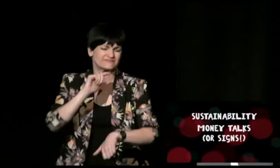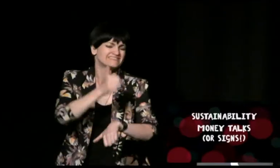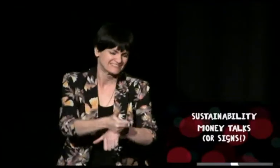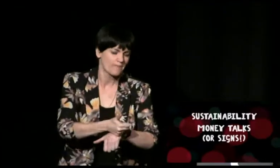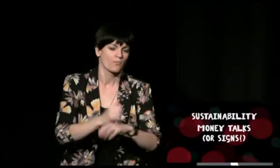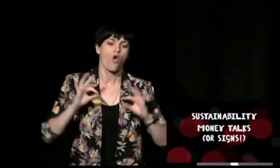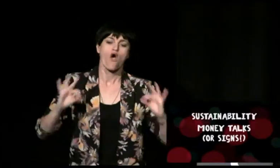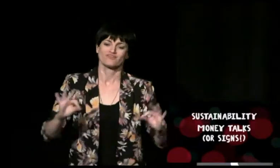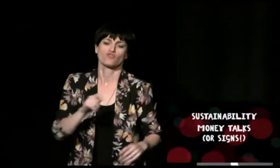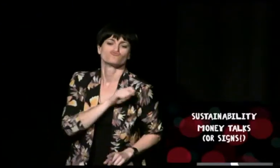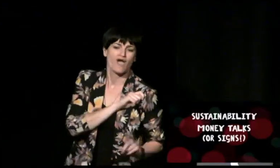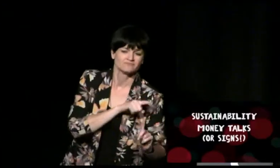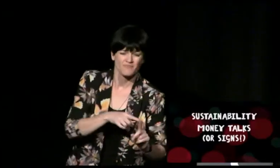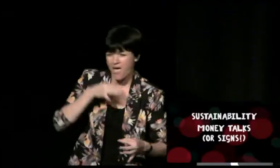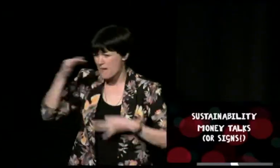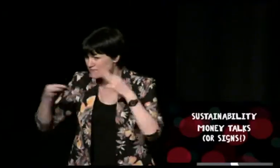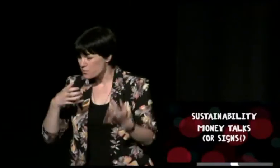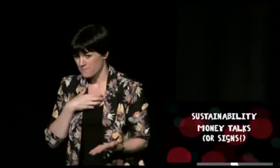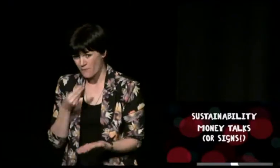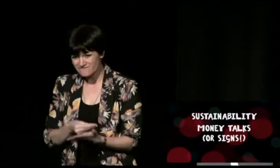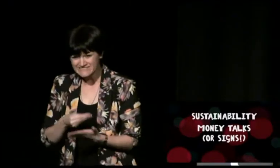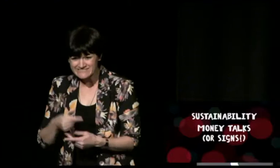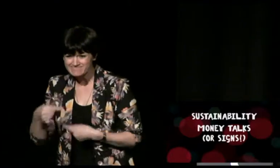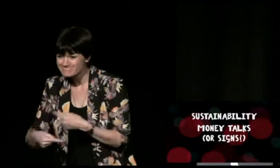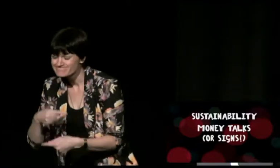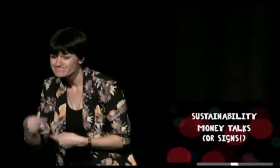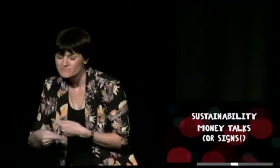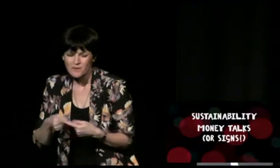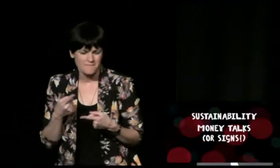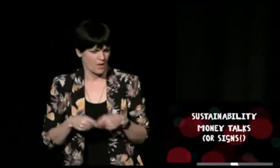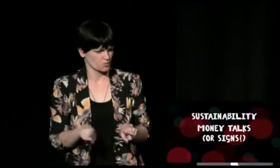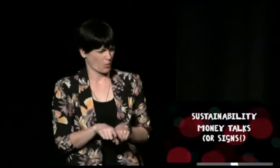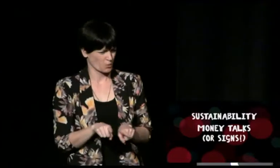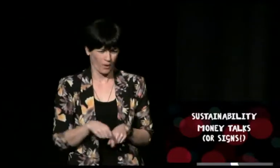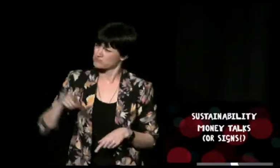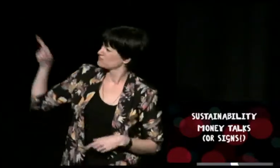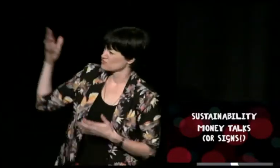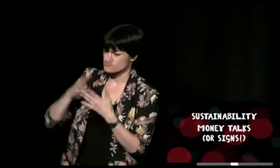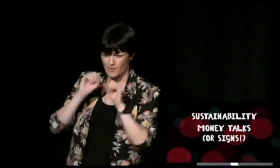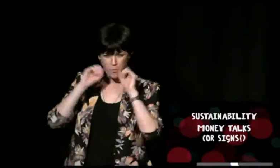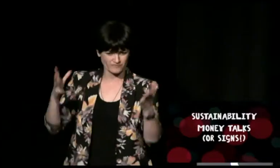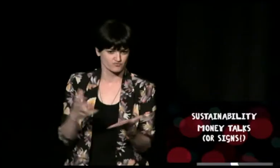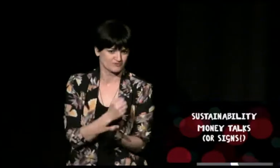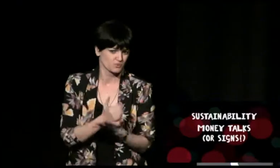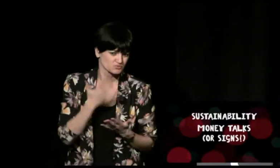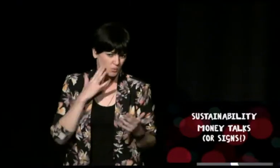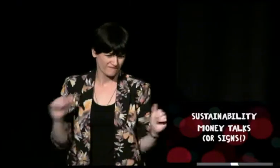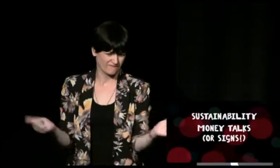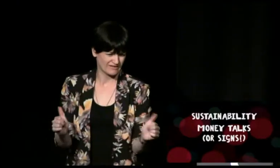of other ways to go forward we have set up an official trust now of our own rather than working underneath another trust so we will be applying